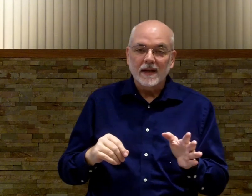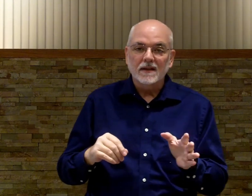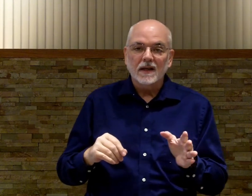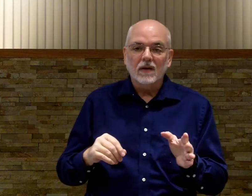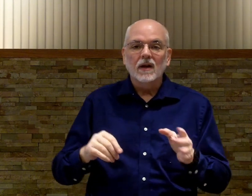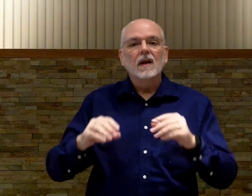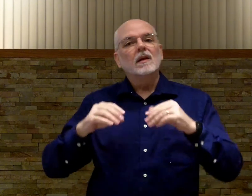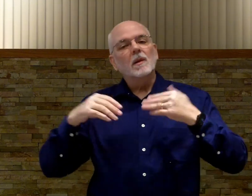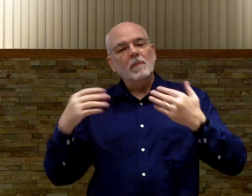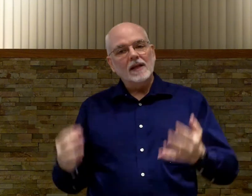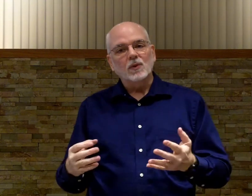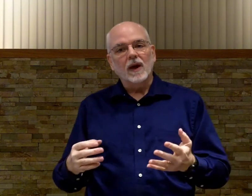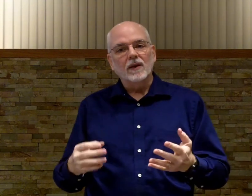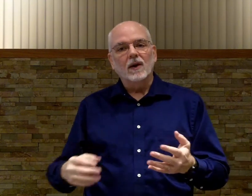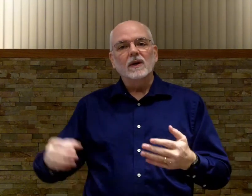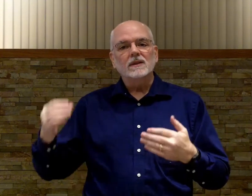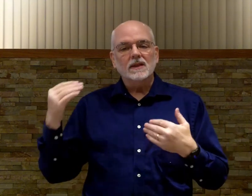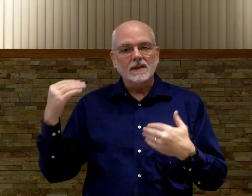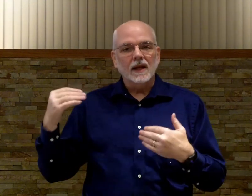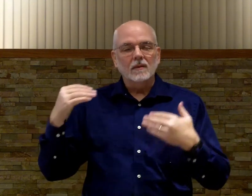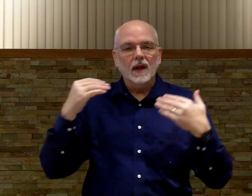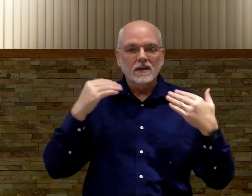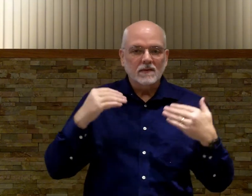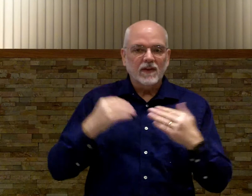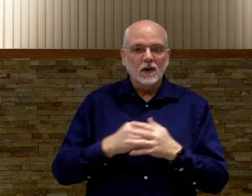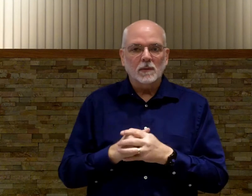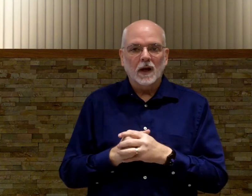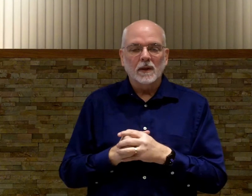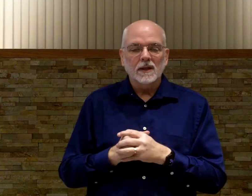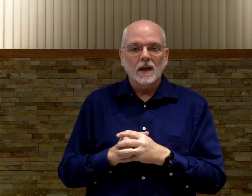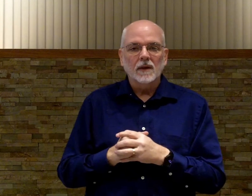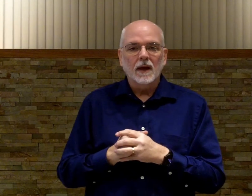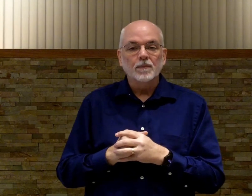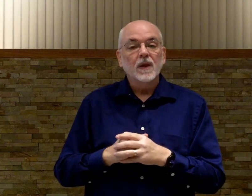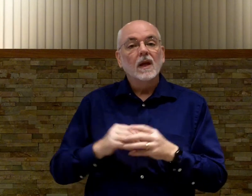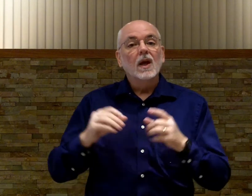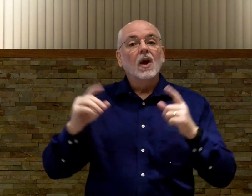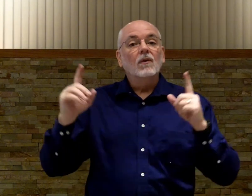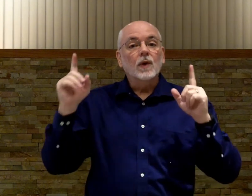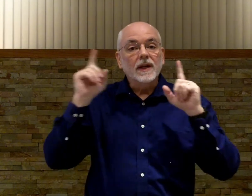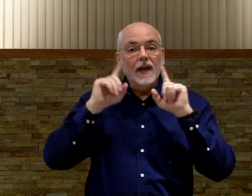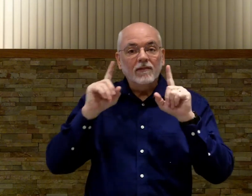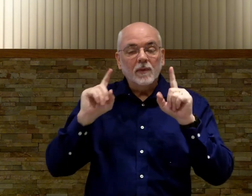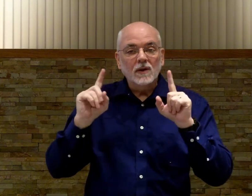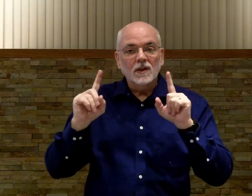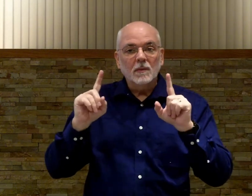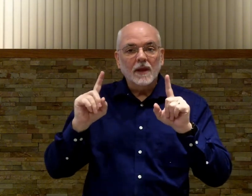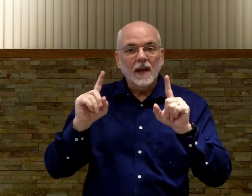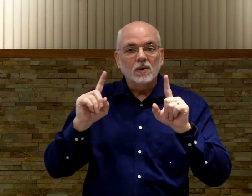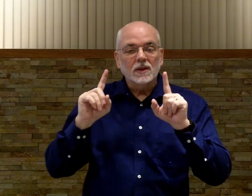necessary. The best way though is to say them and fingerspell them at the same time. For the deaf person to be able to